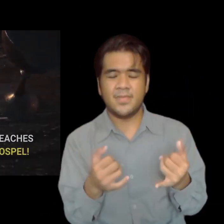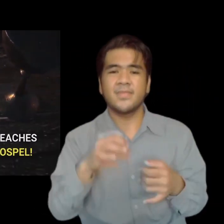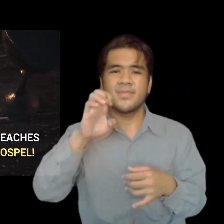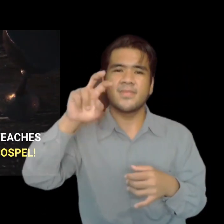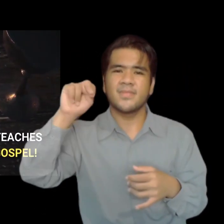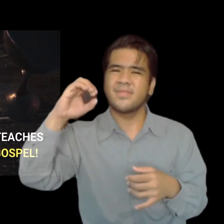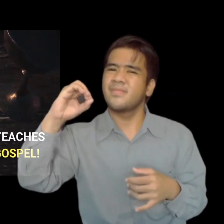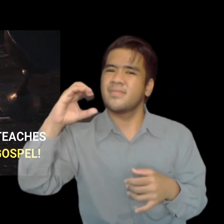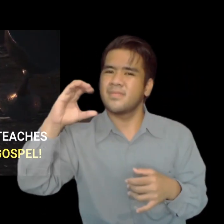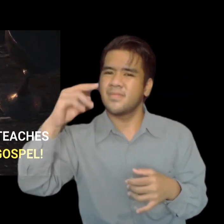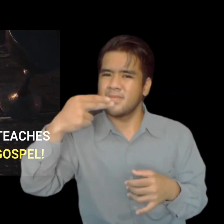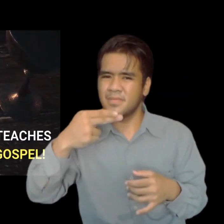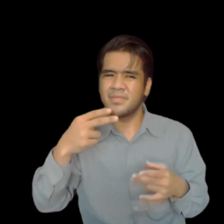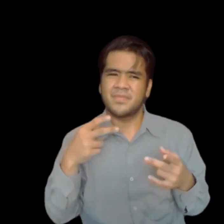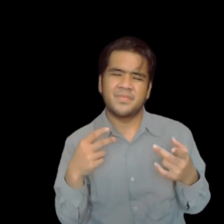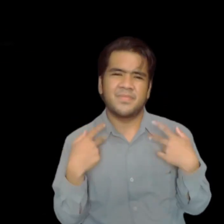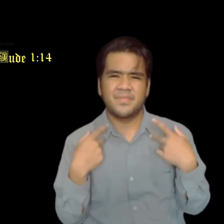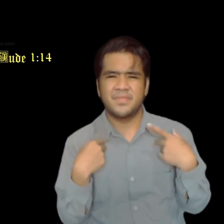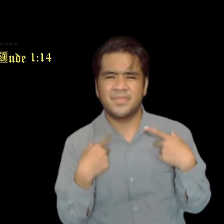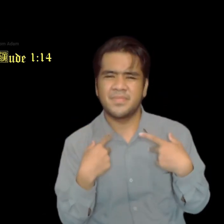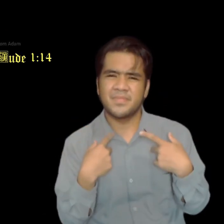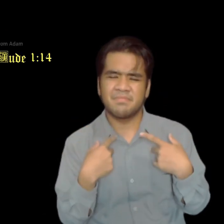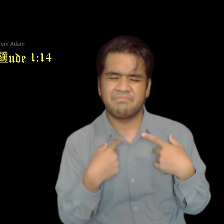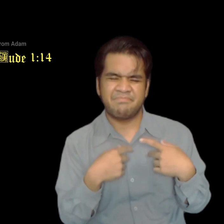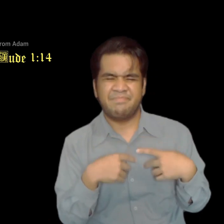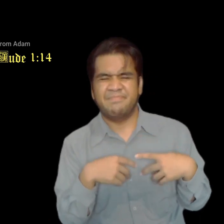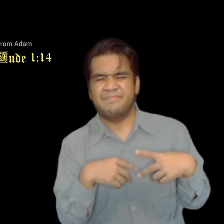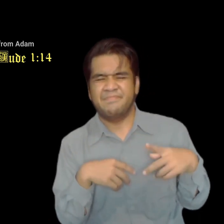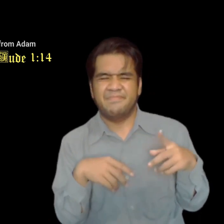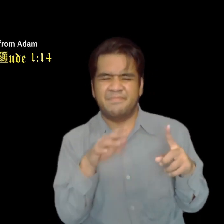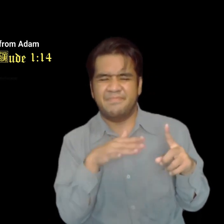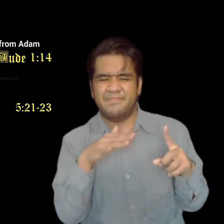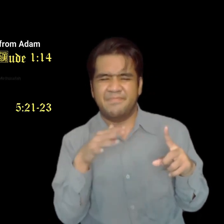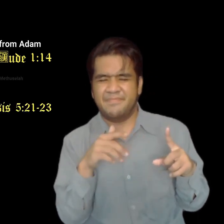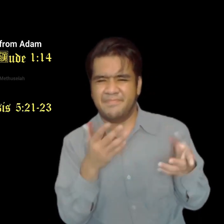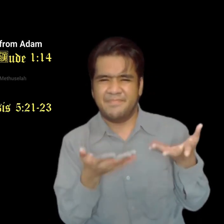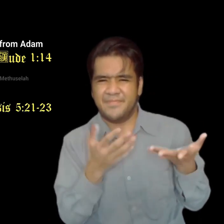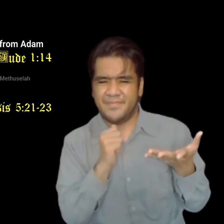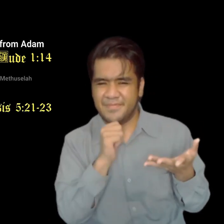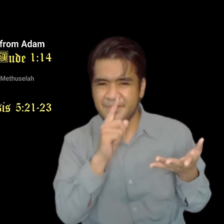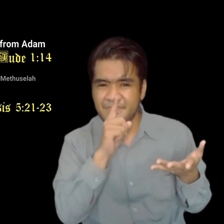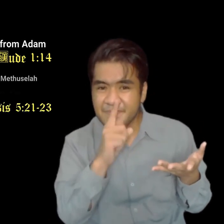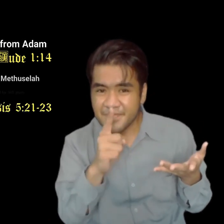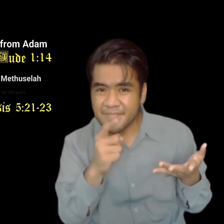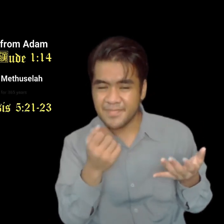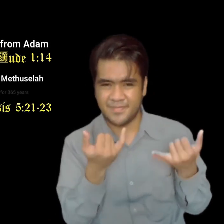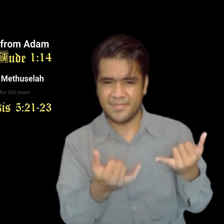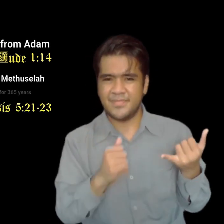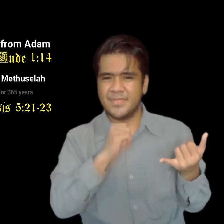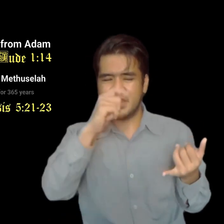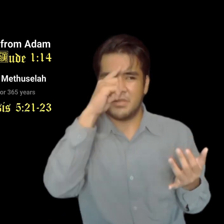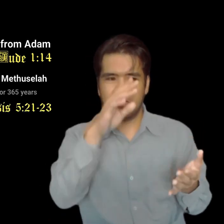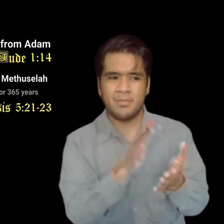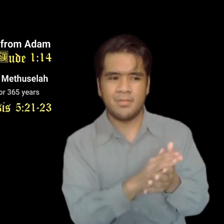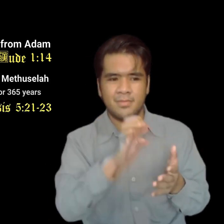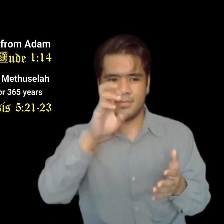teach another gospel. Enoch was the seventh generation from Adam, and the father of Methuselah, who lived for 365